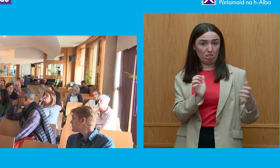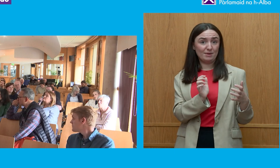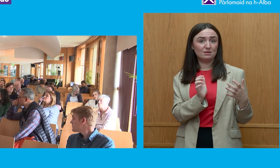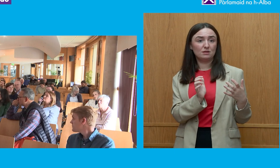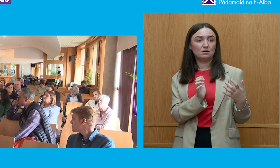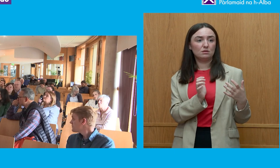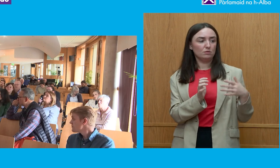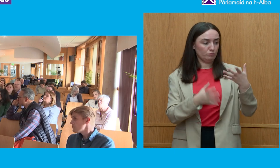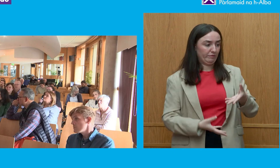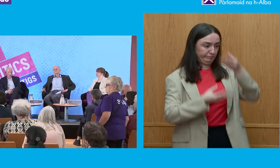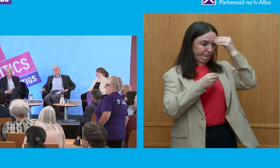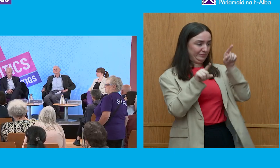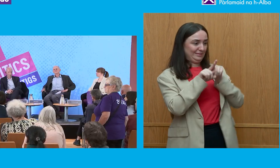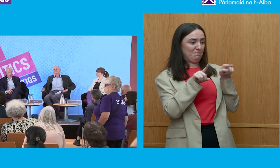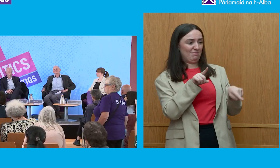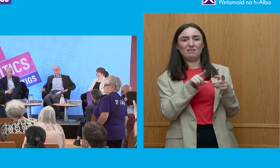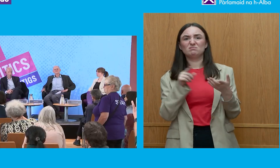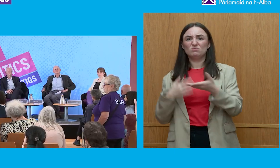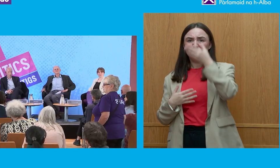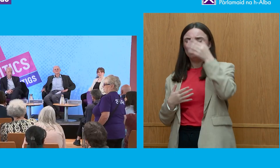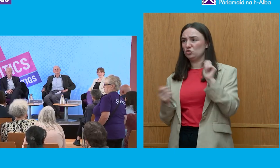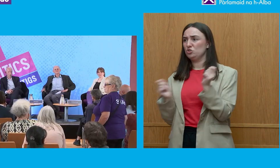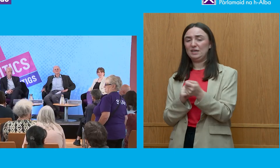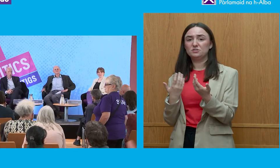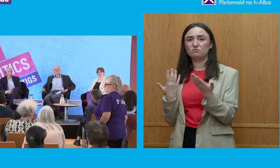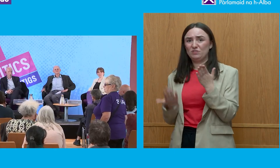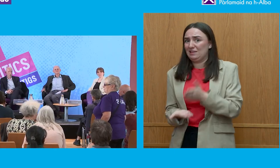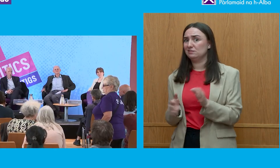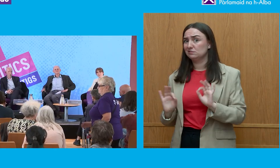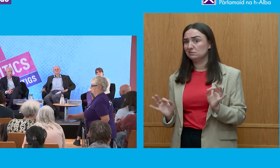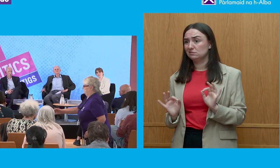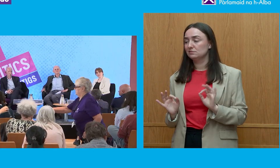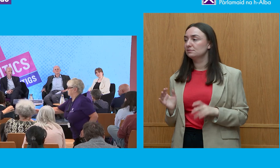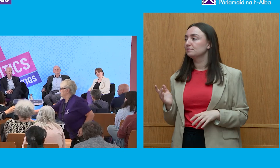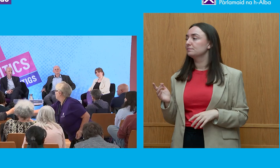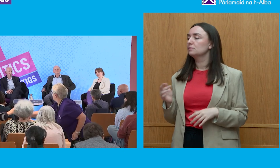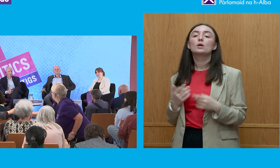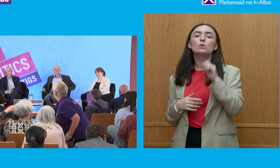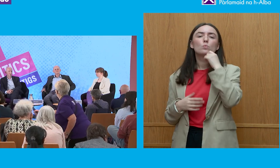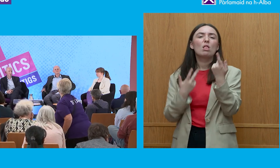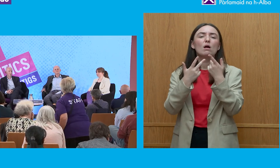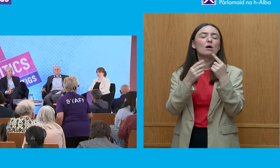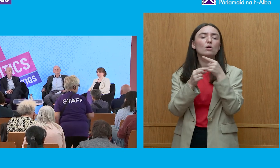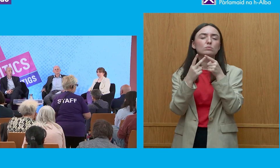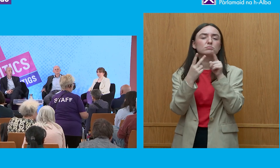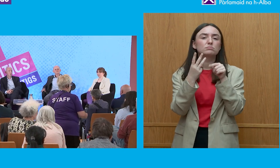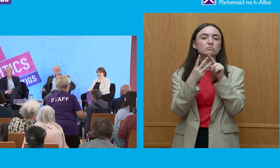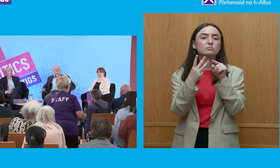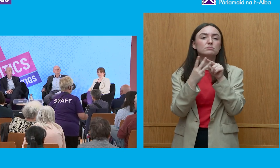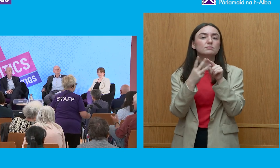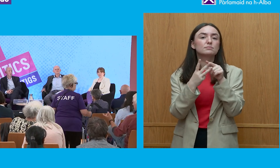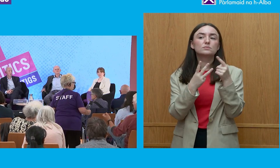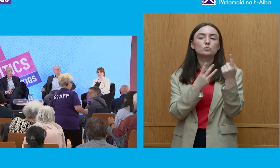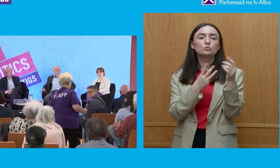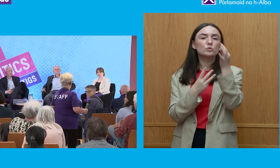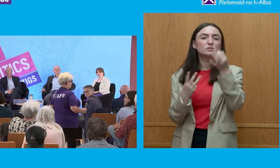changed things except recall there was a question over from this side I'll take a couple of the questions so someone there was someone at the front gentleman in